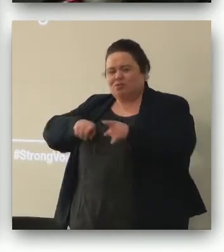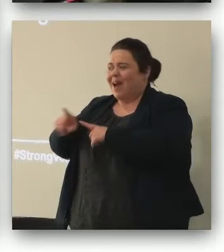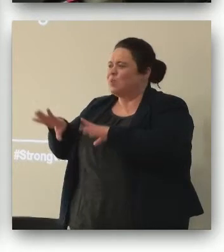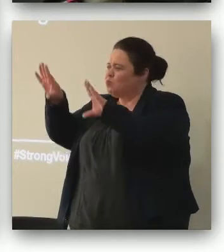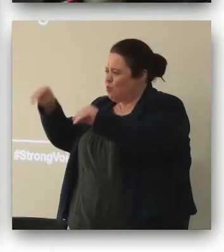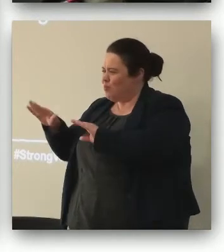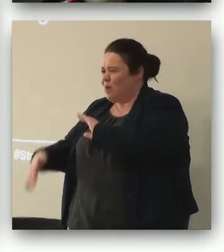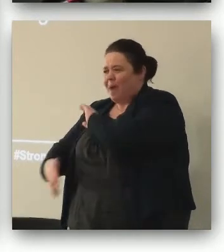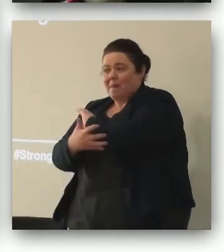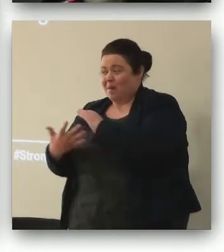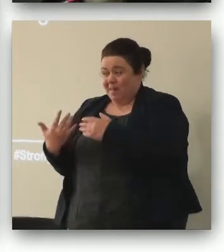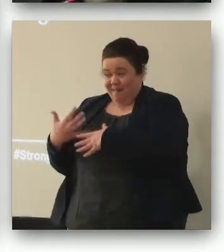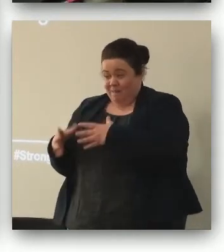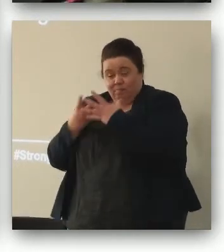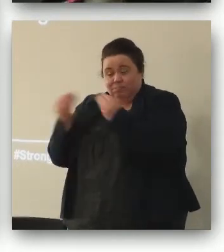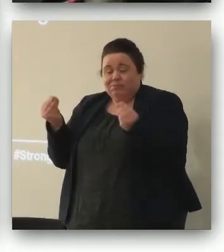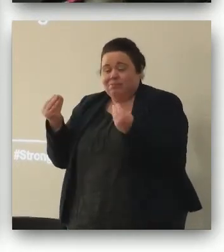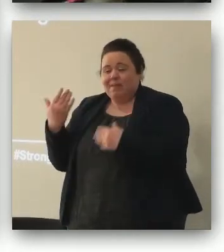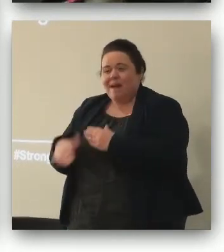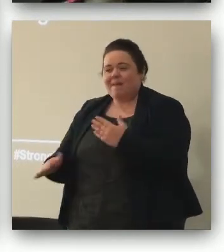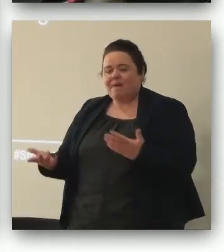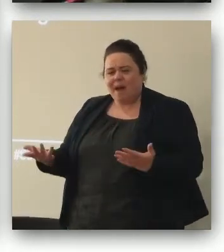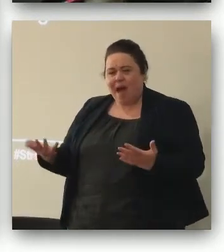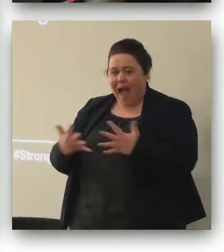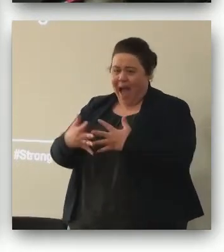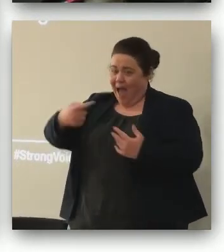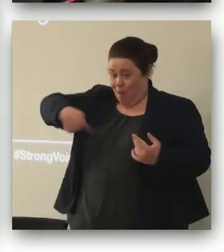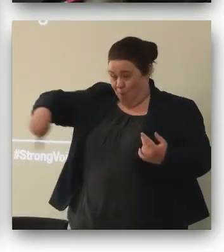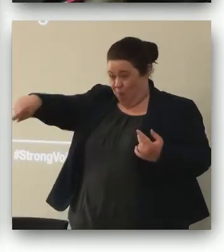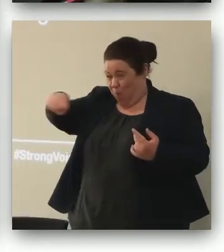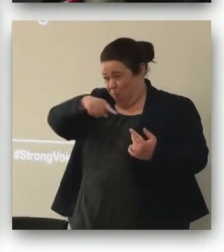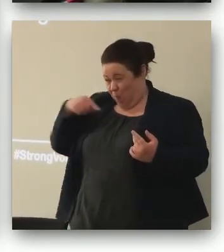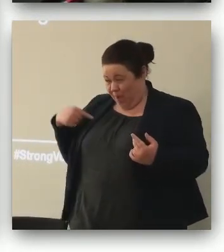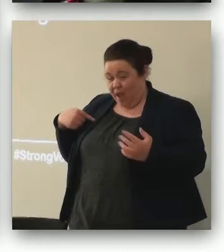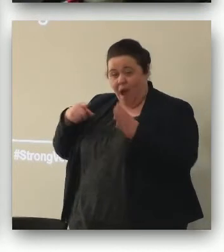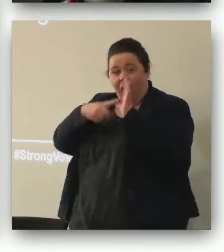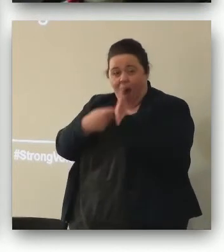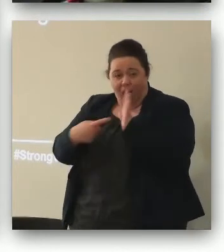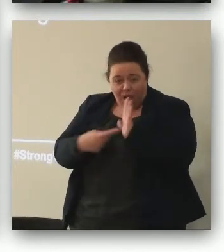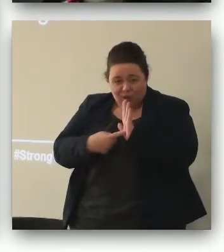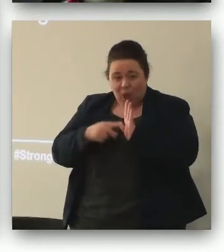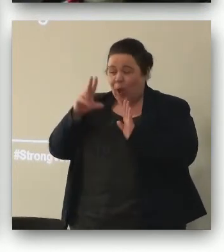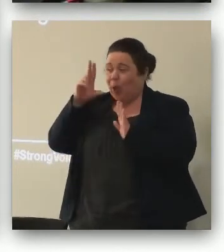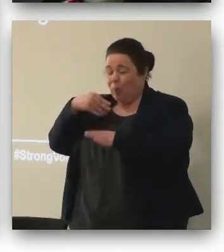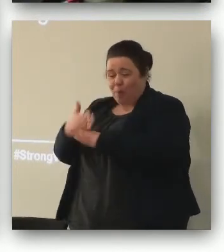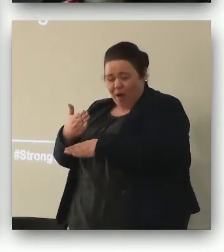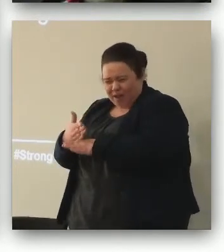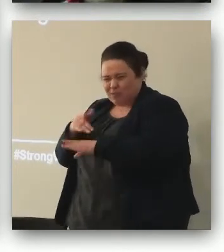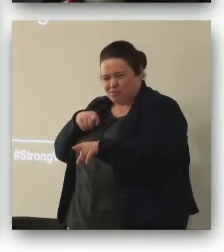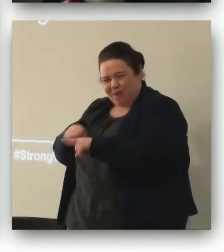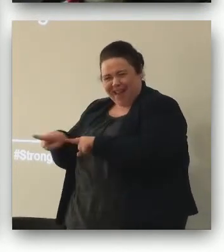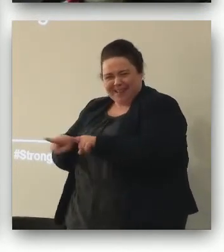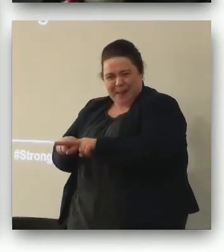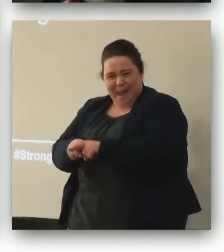poverty and haven't managed it so how can us as mere arts and youth practitioners try to do the same